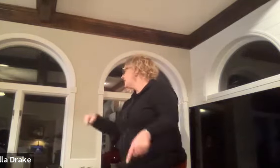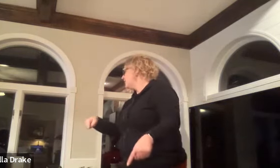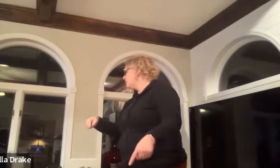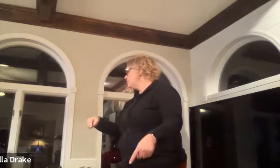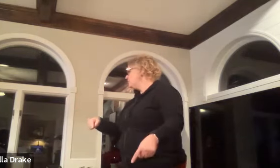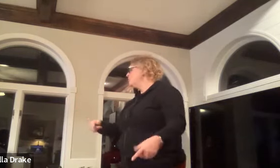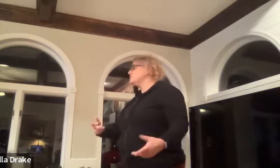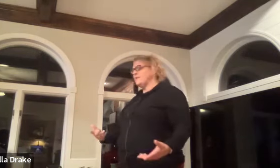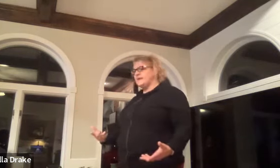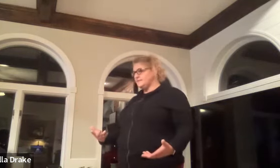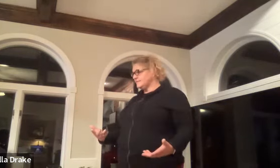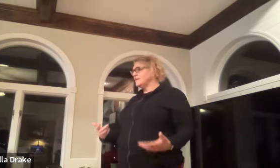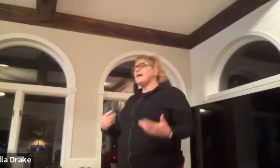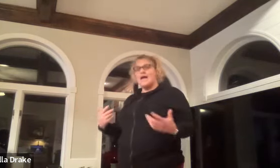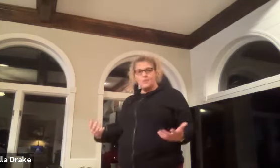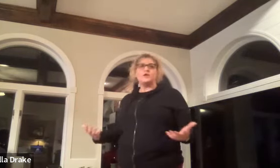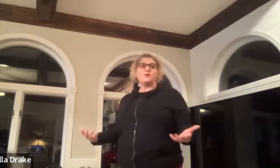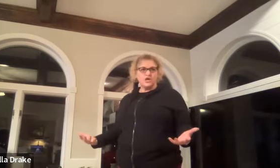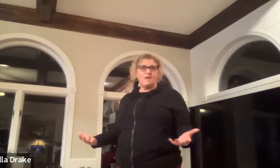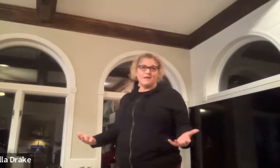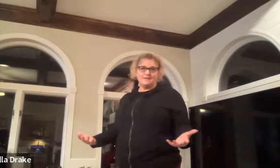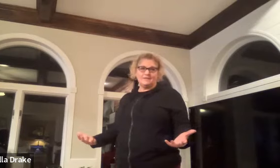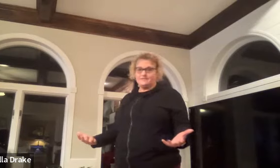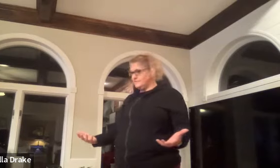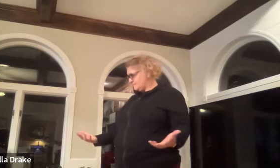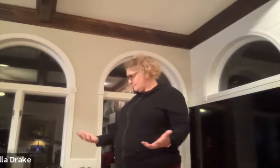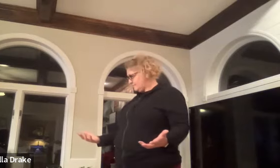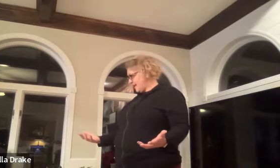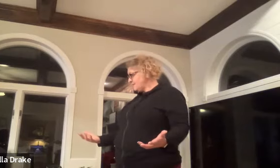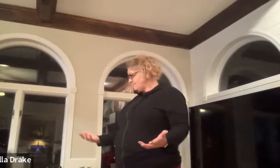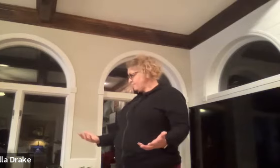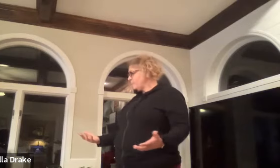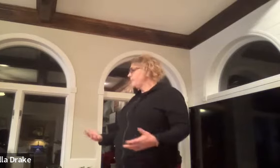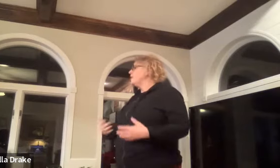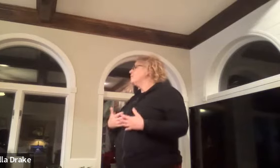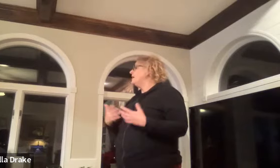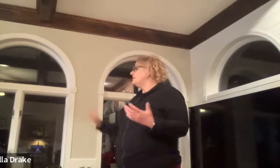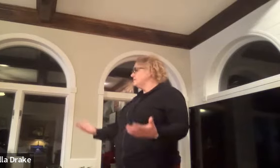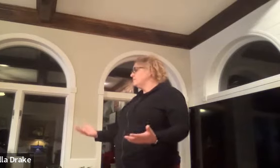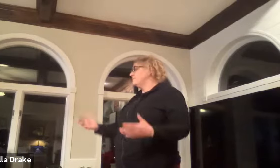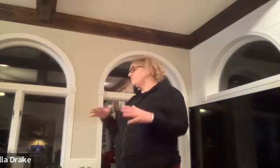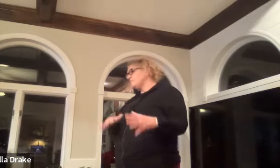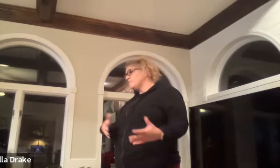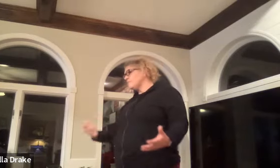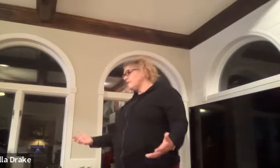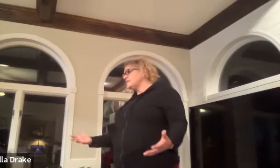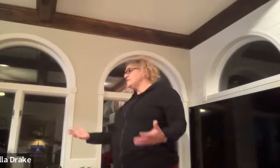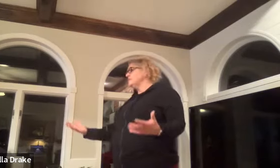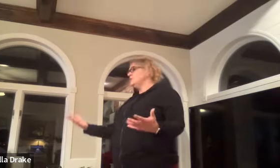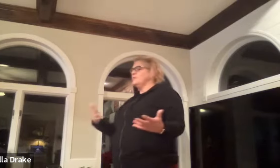go shopping means i want to go shopping right but for this you